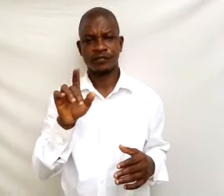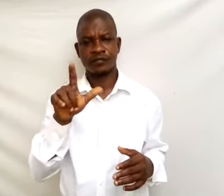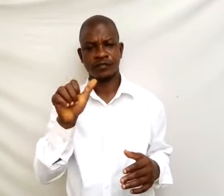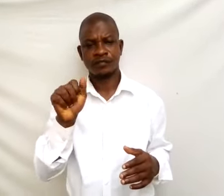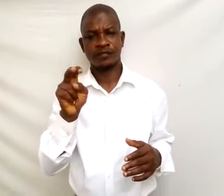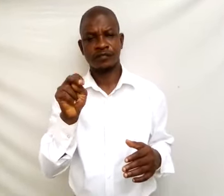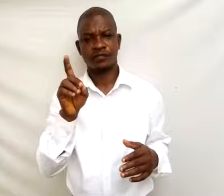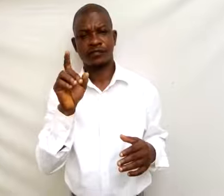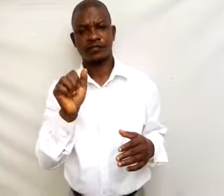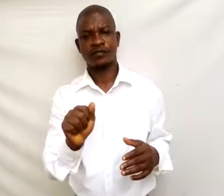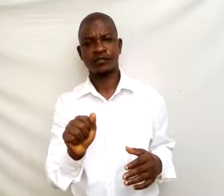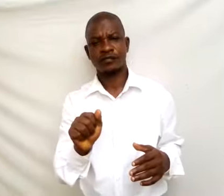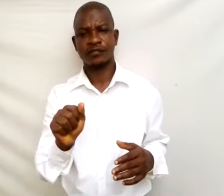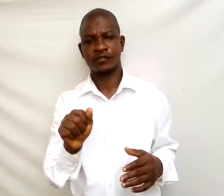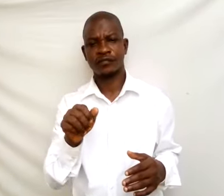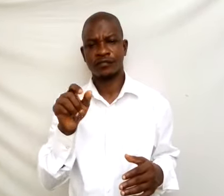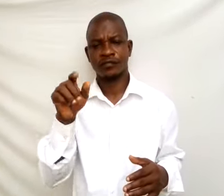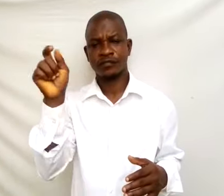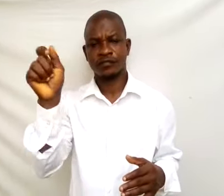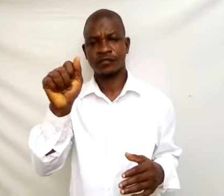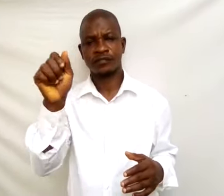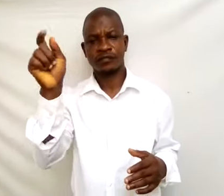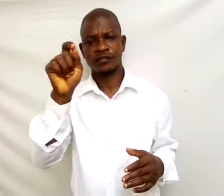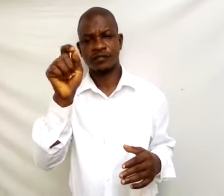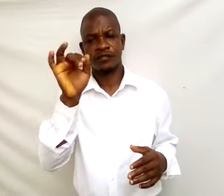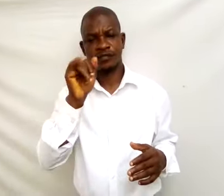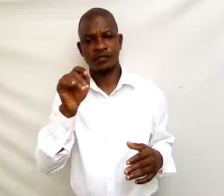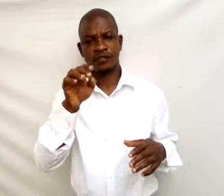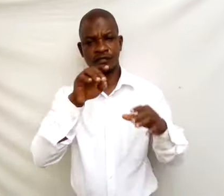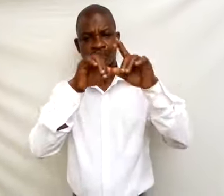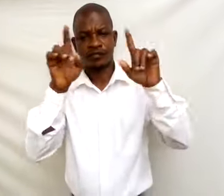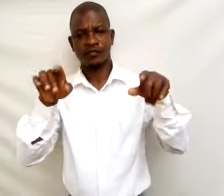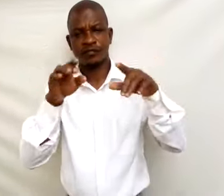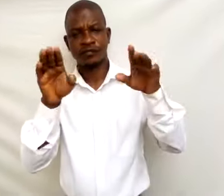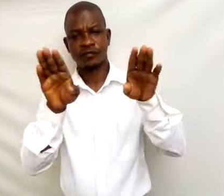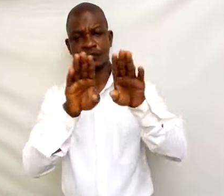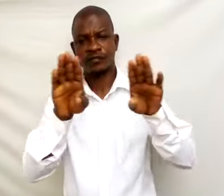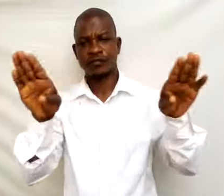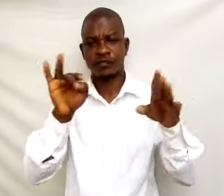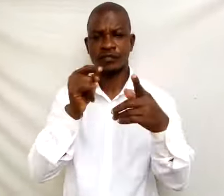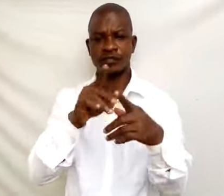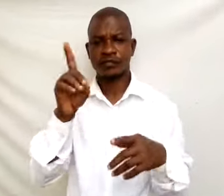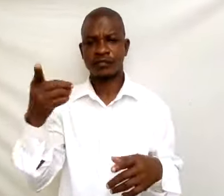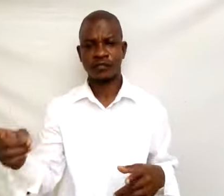A star B delta a in